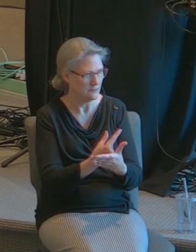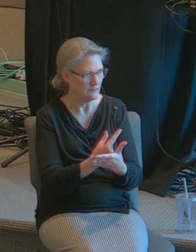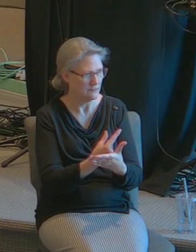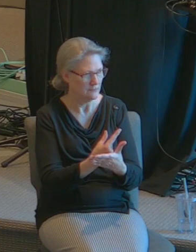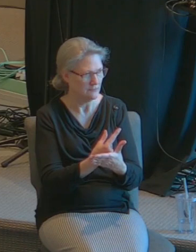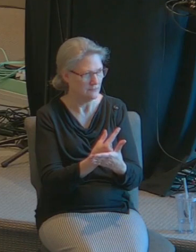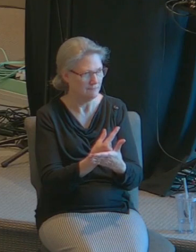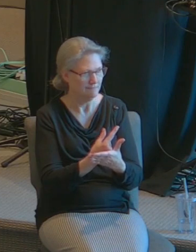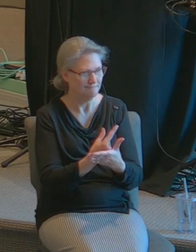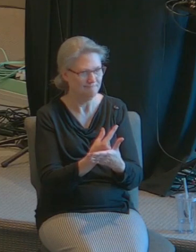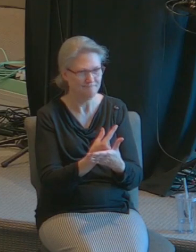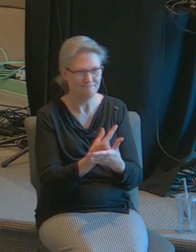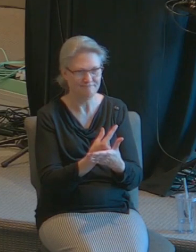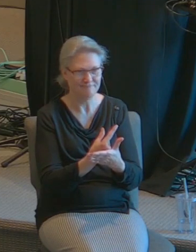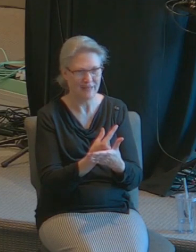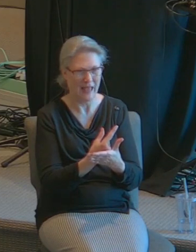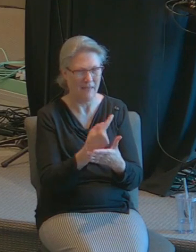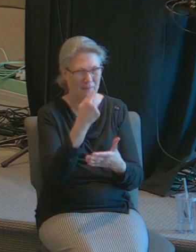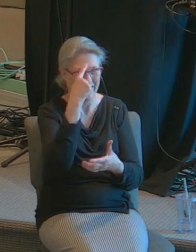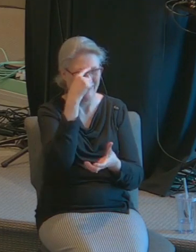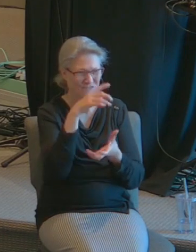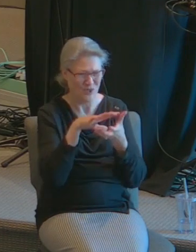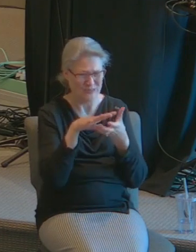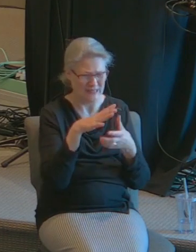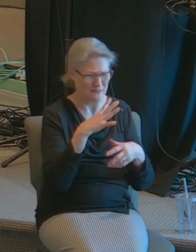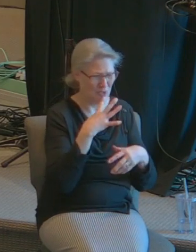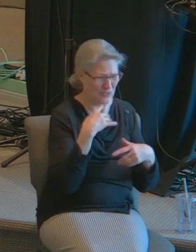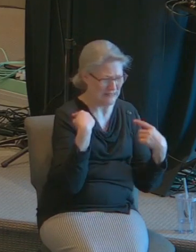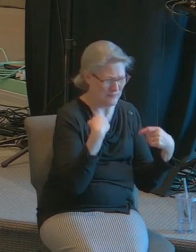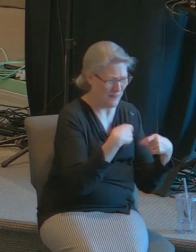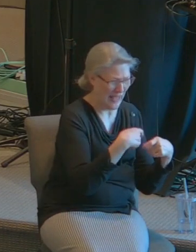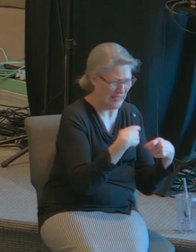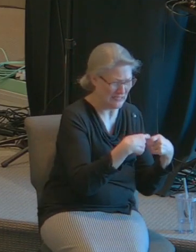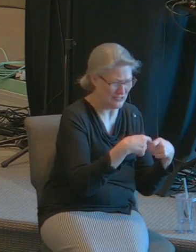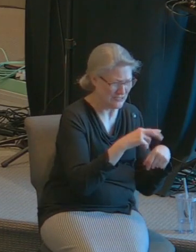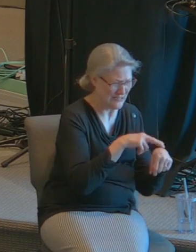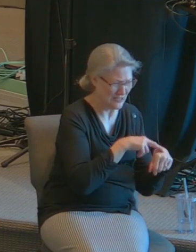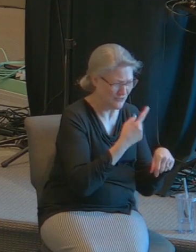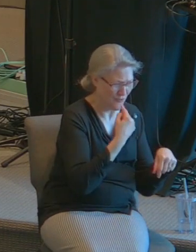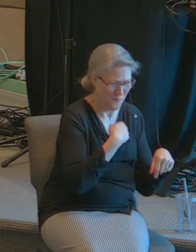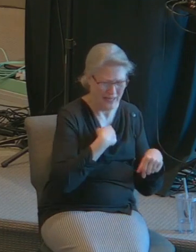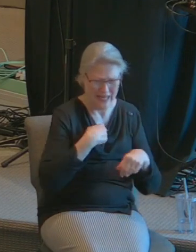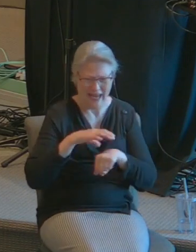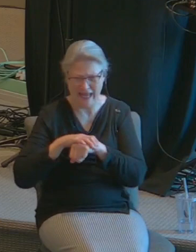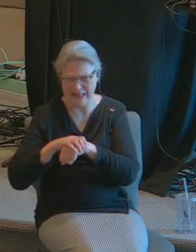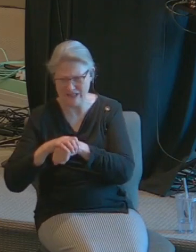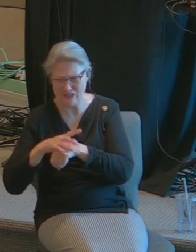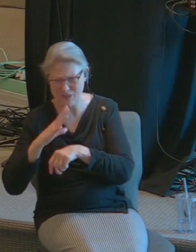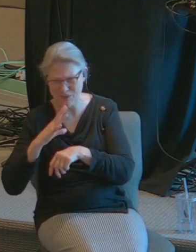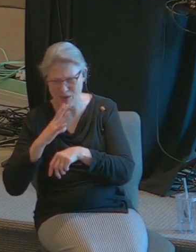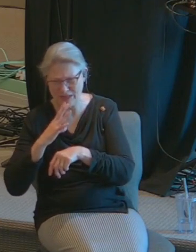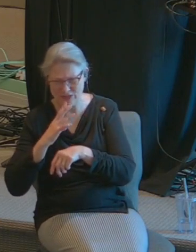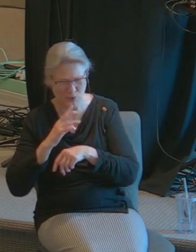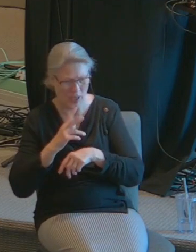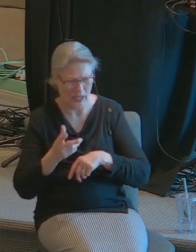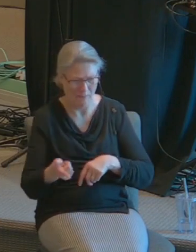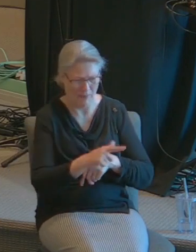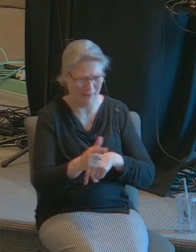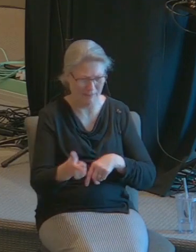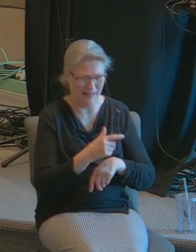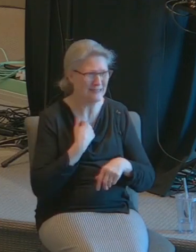may be confused between Spanish and English today so I believe I can do either